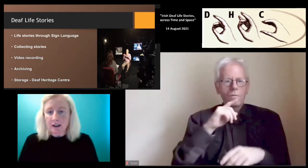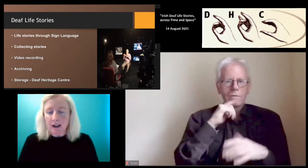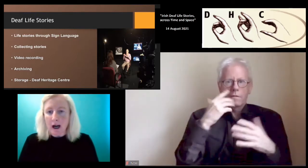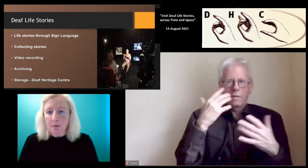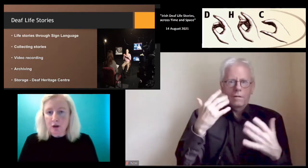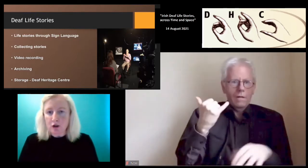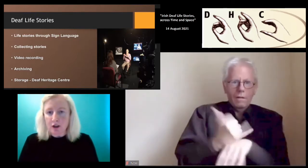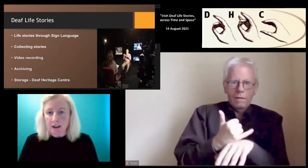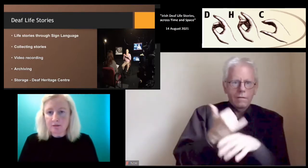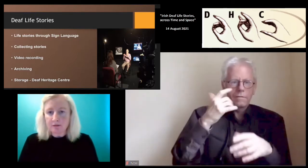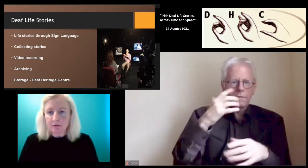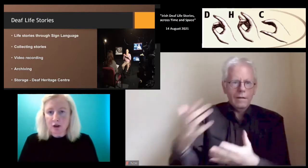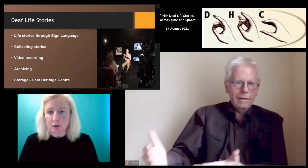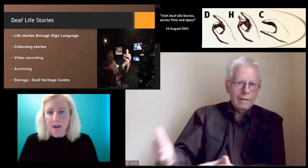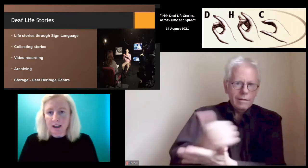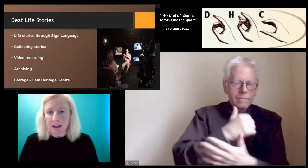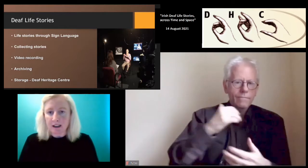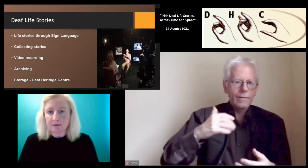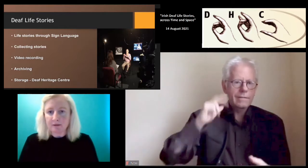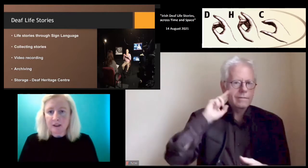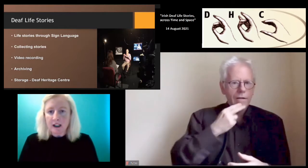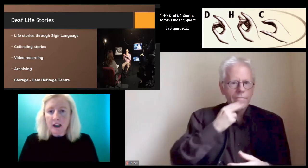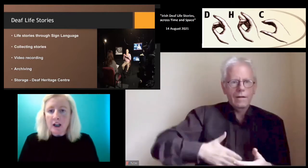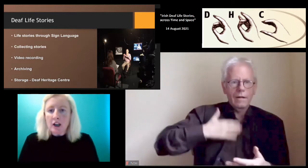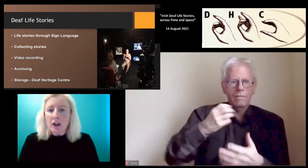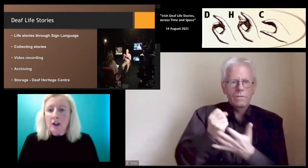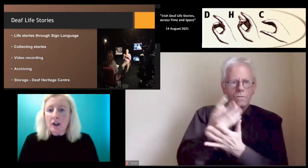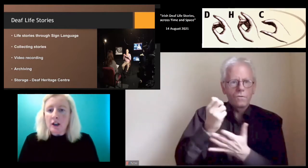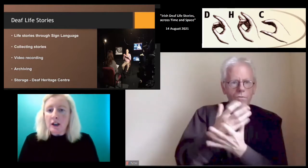be it carpentry, shoemaking.